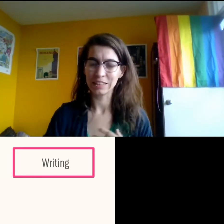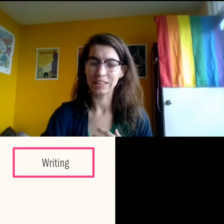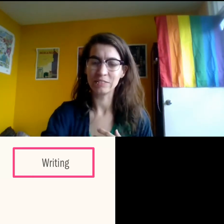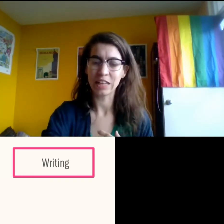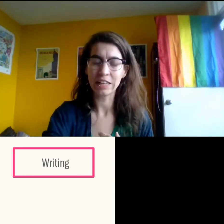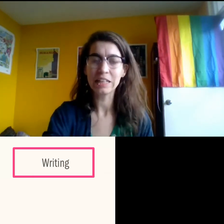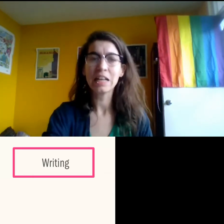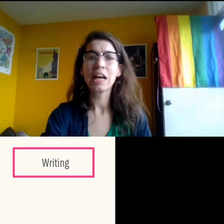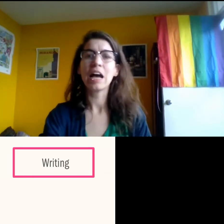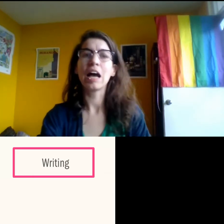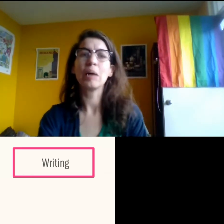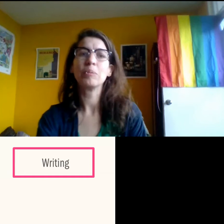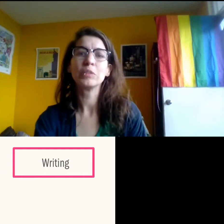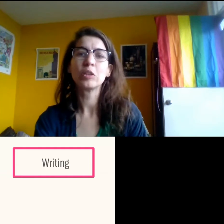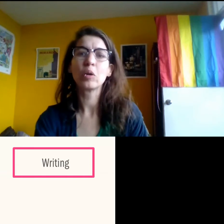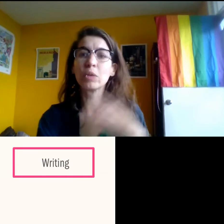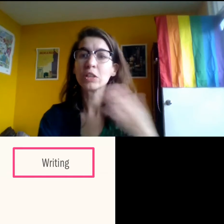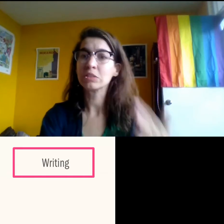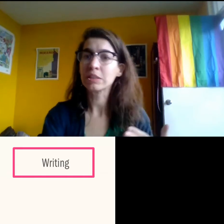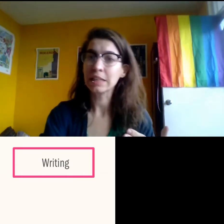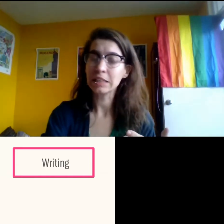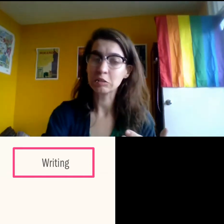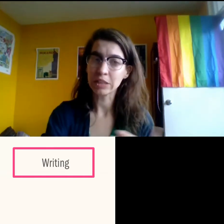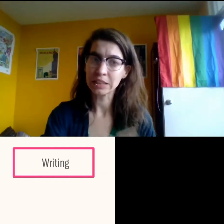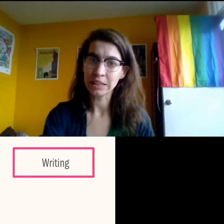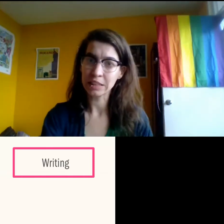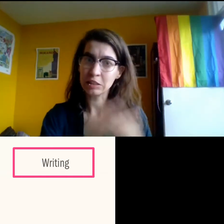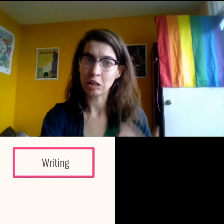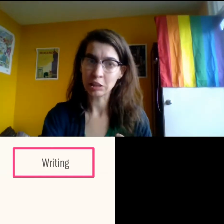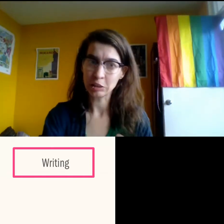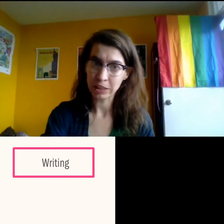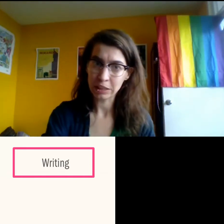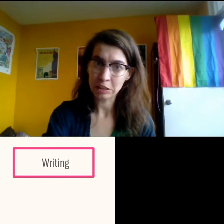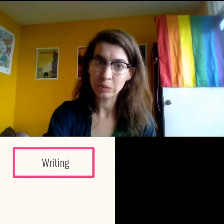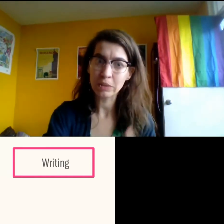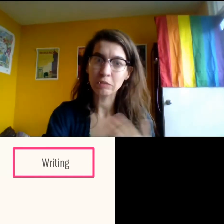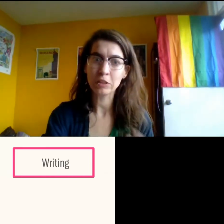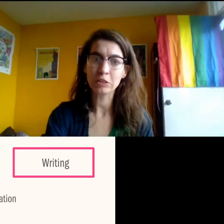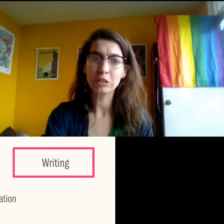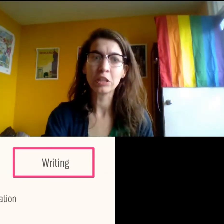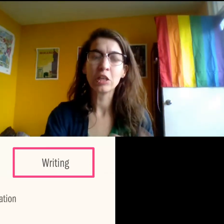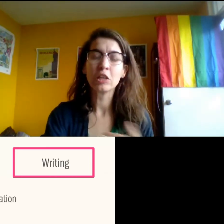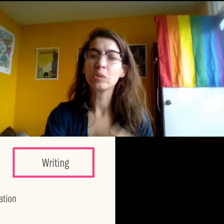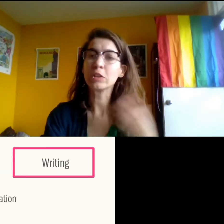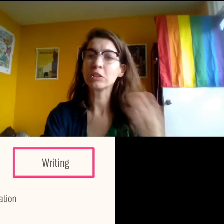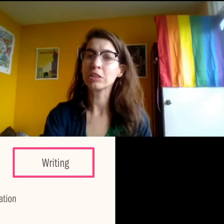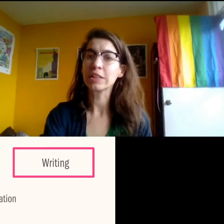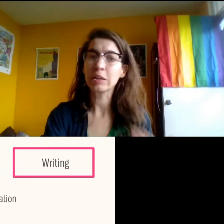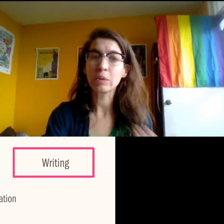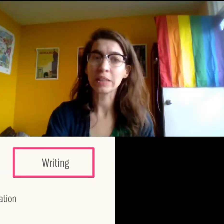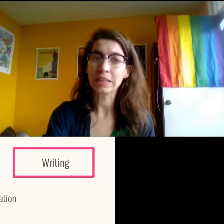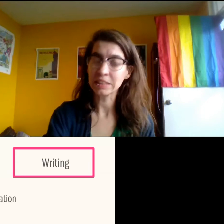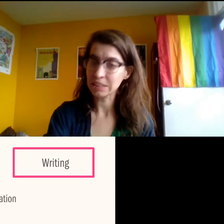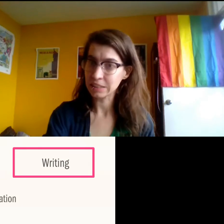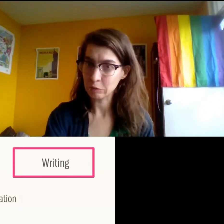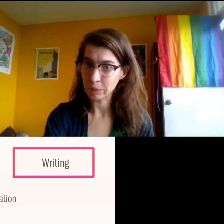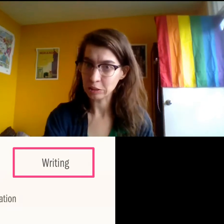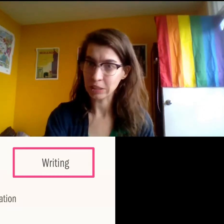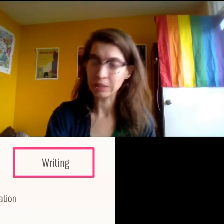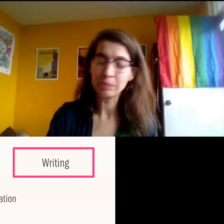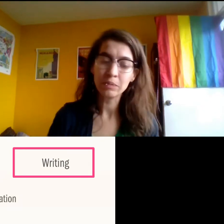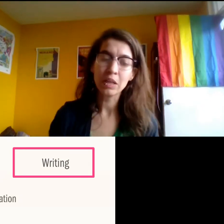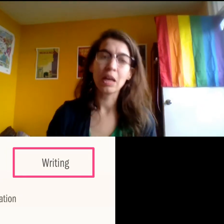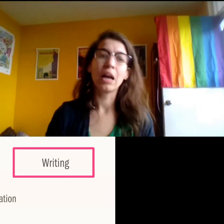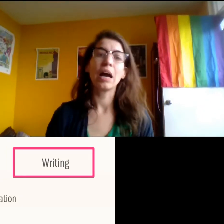research that I've done. Um, so when you're looking at translating a document into it, first, you want to look at organizing the